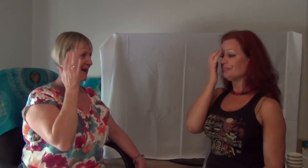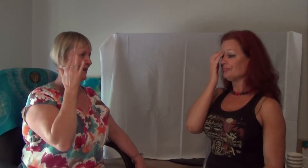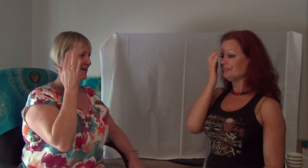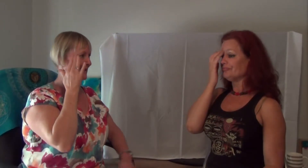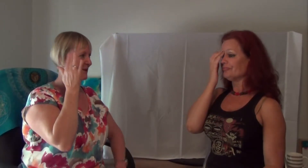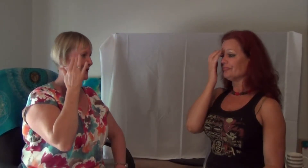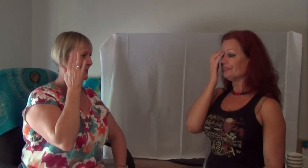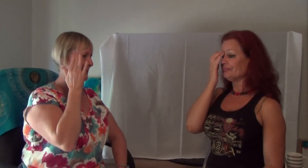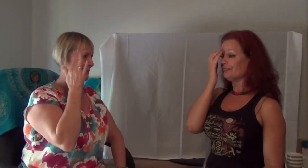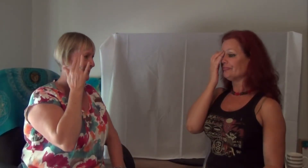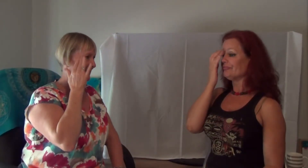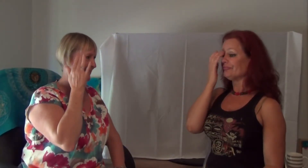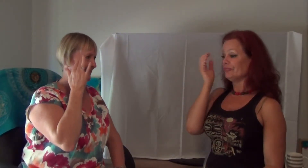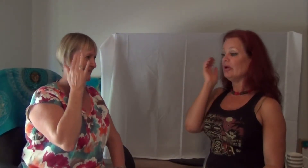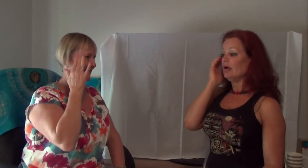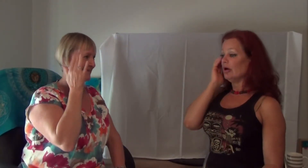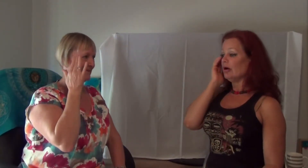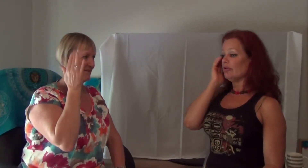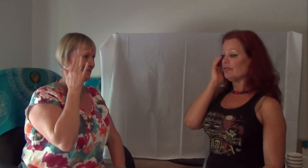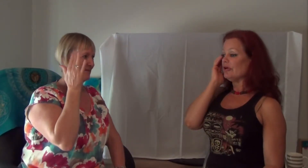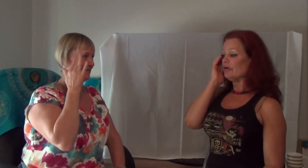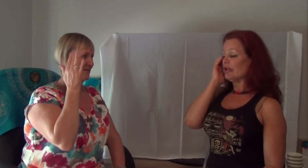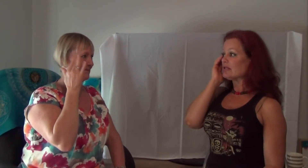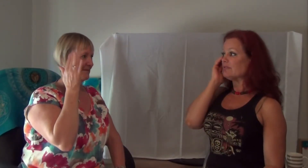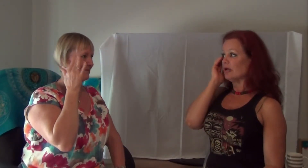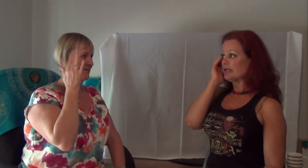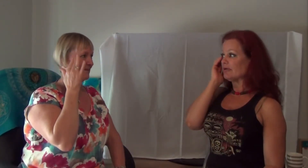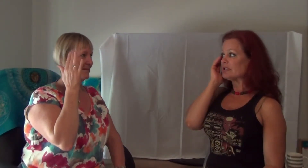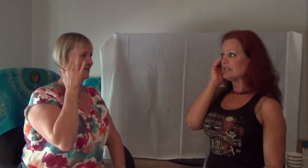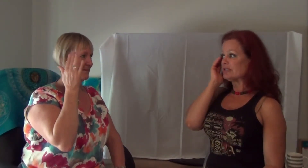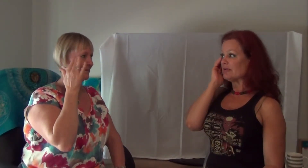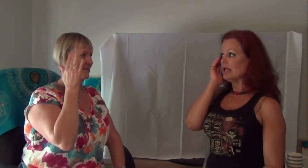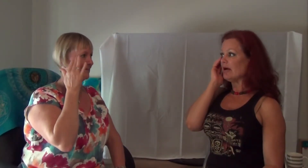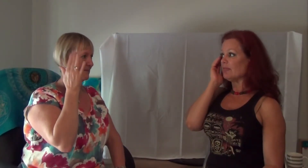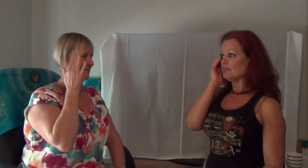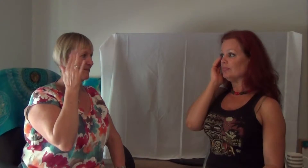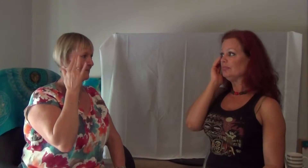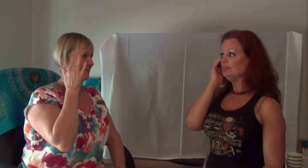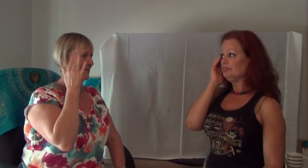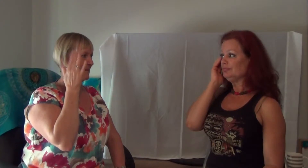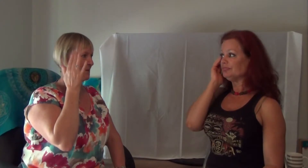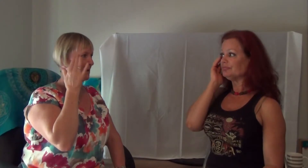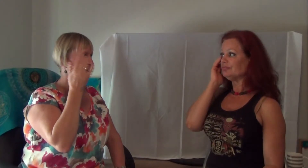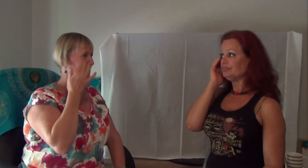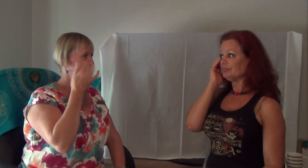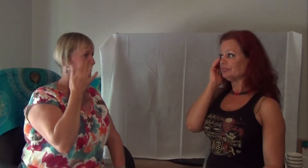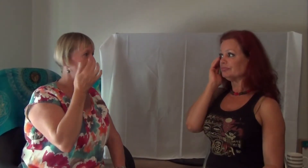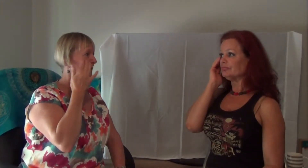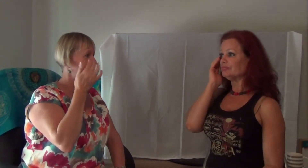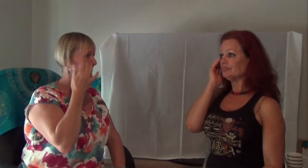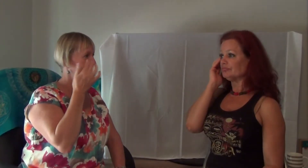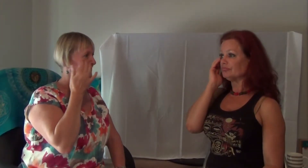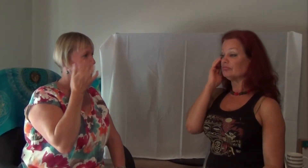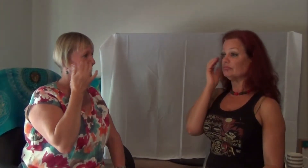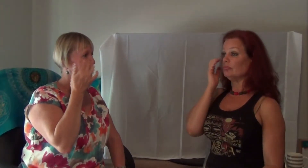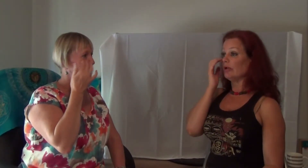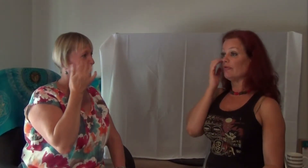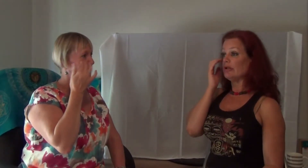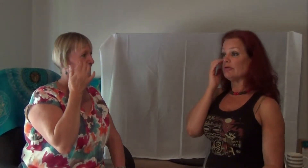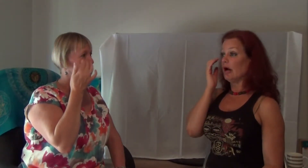town stitching me up. All the fear in that small town stitching me up. What if they do it wrong? What if they do